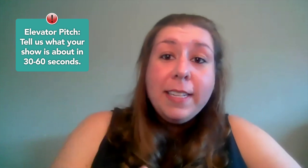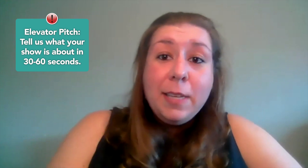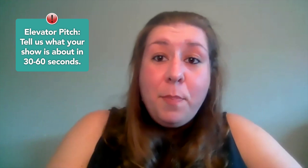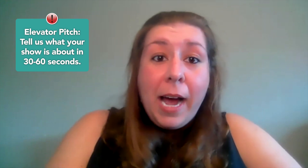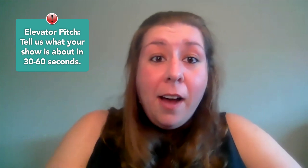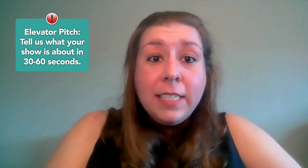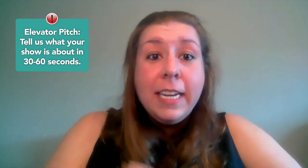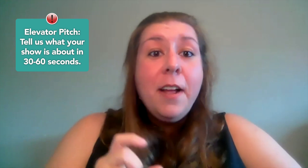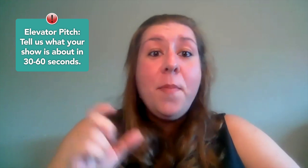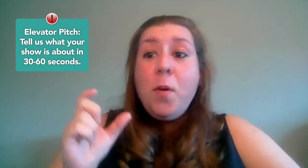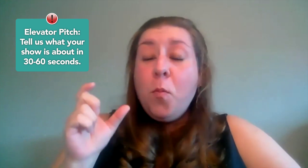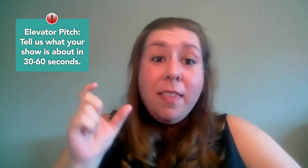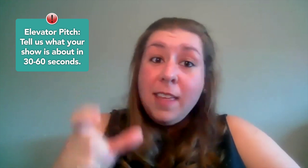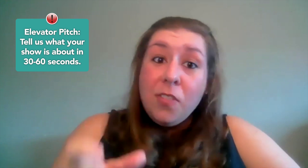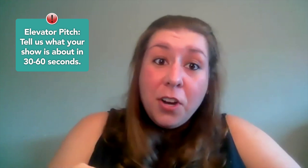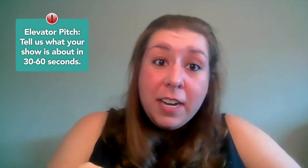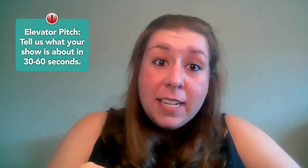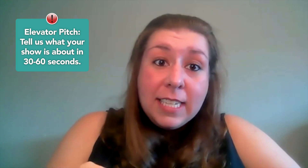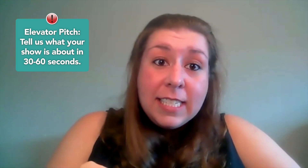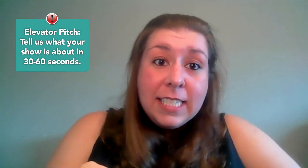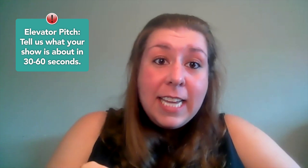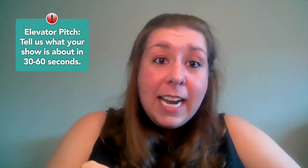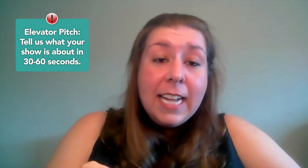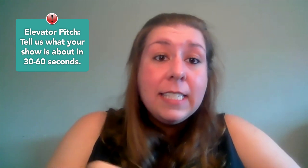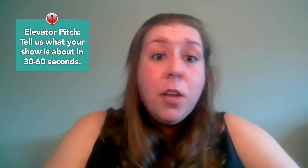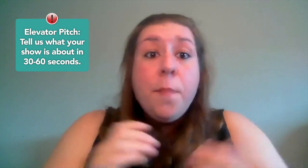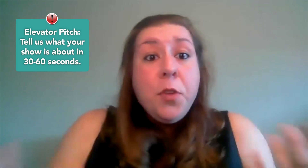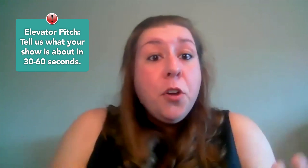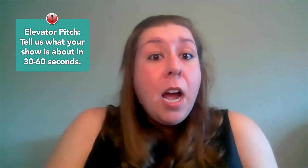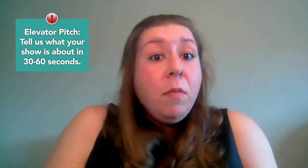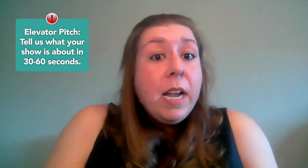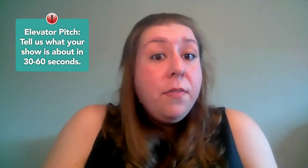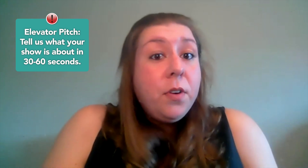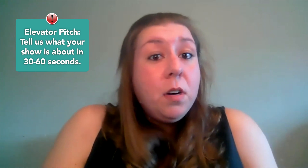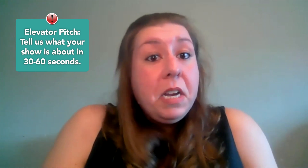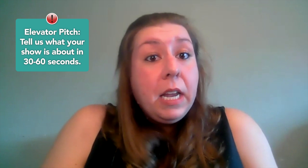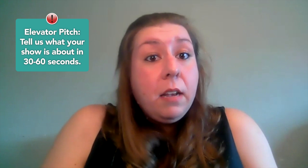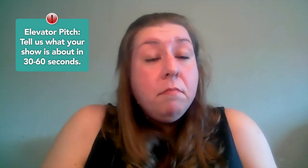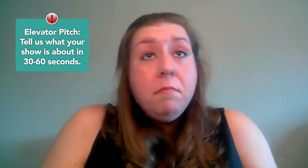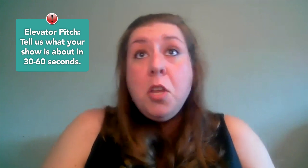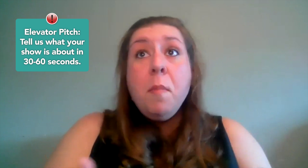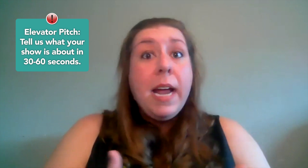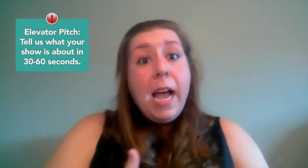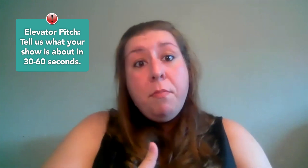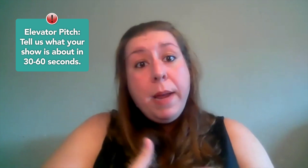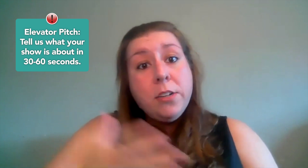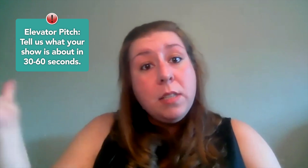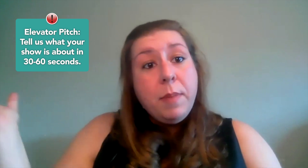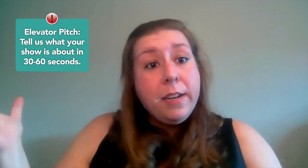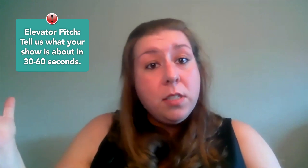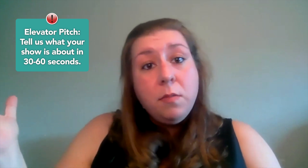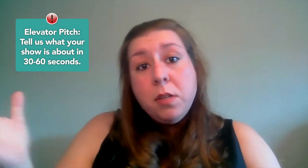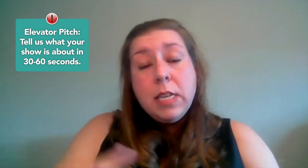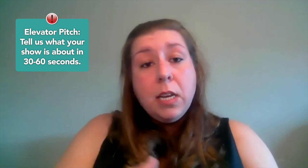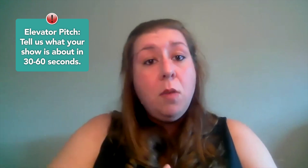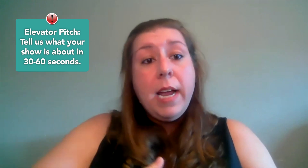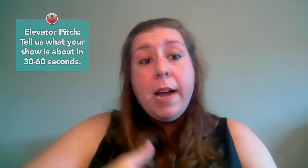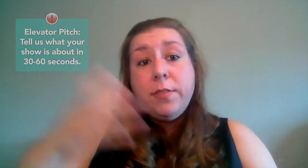it's about within 30 to 60 seconds you're not ready for a reading you might have pages and pages of music you might have